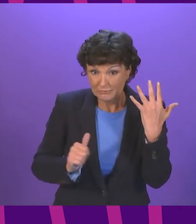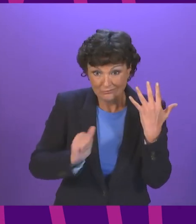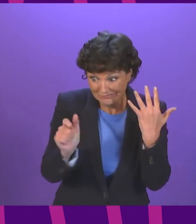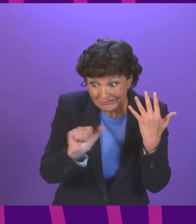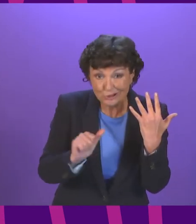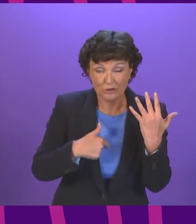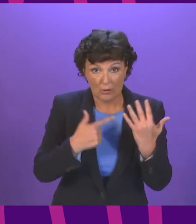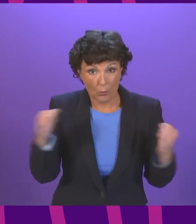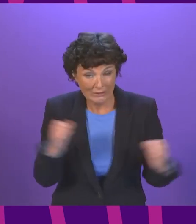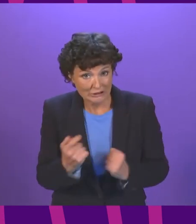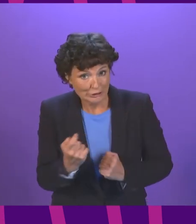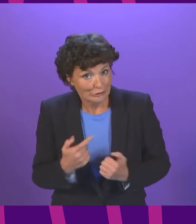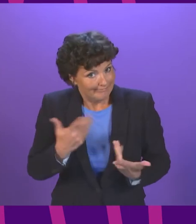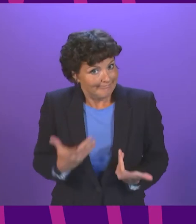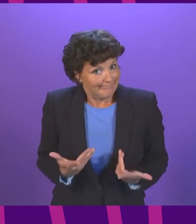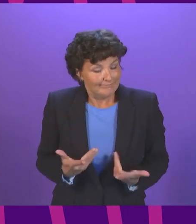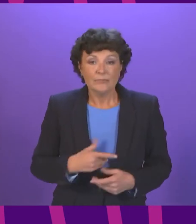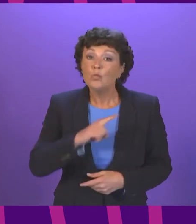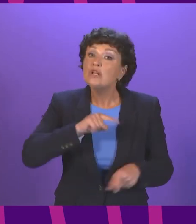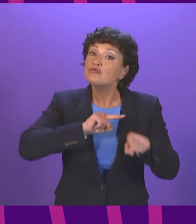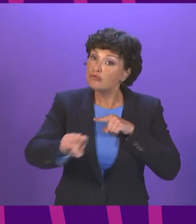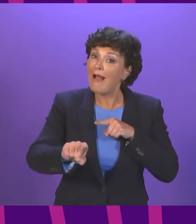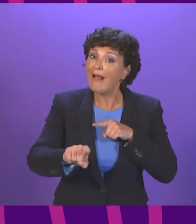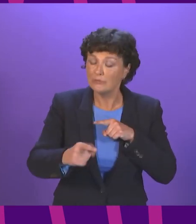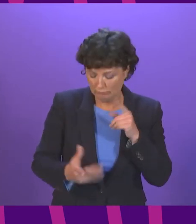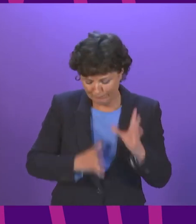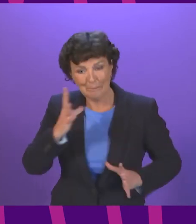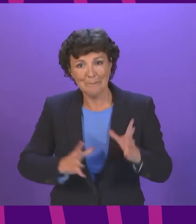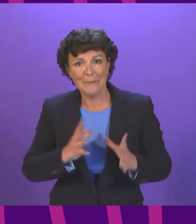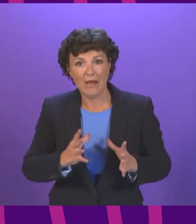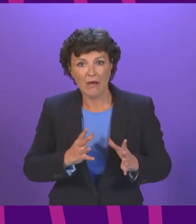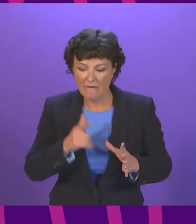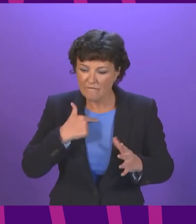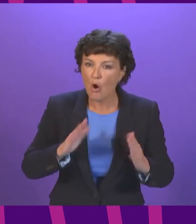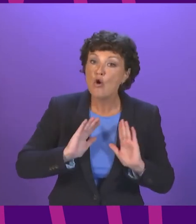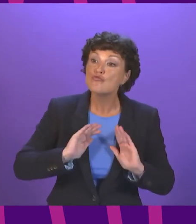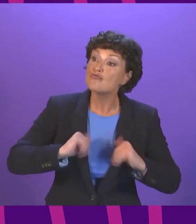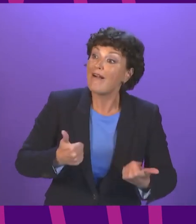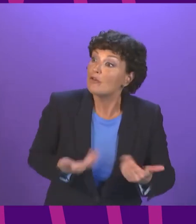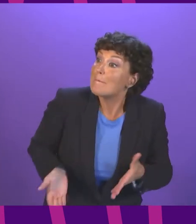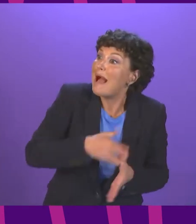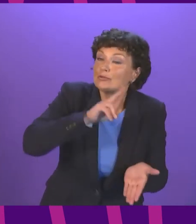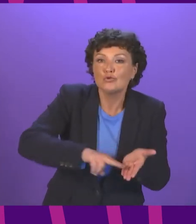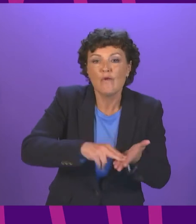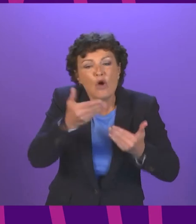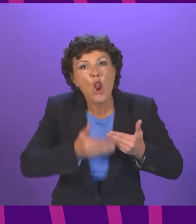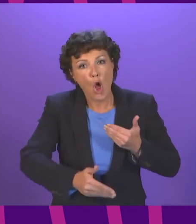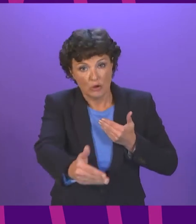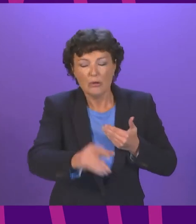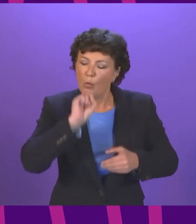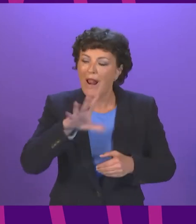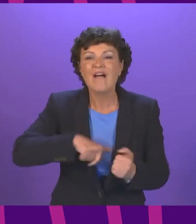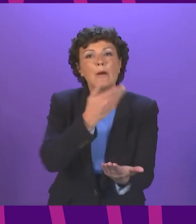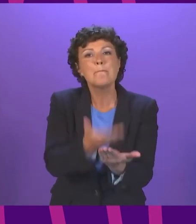seek to protect against COVID in the short term, we will also prepare for recovery in the longer term. A COVID recovery